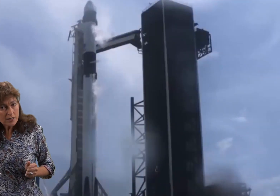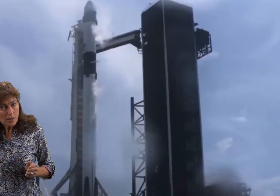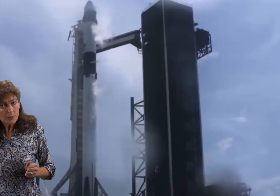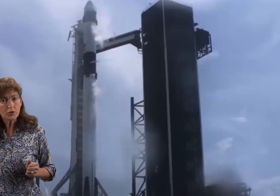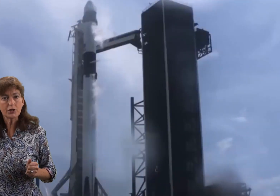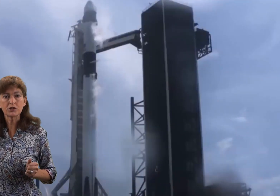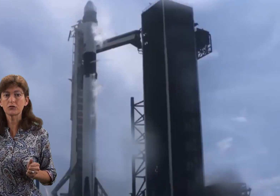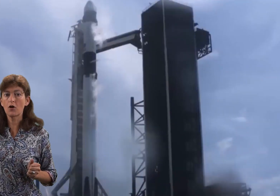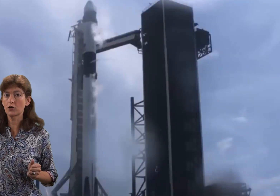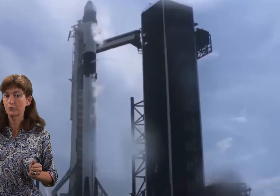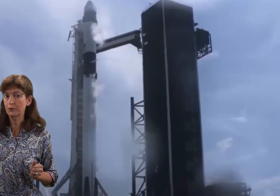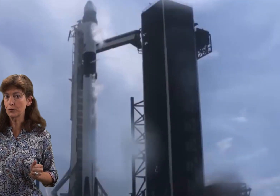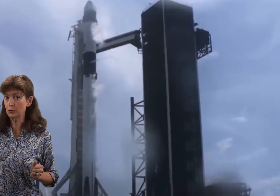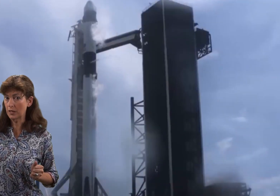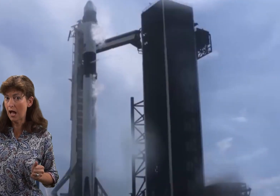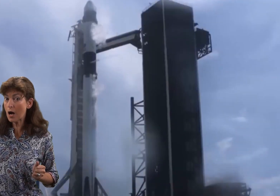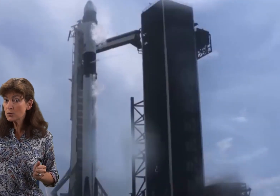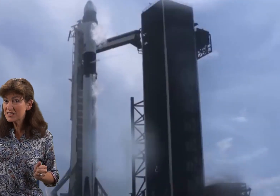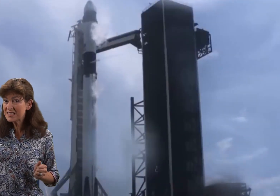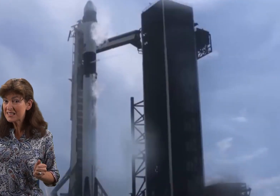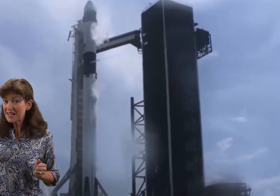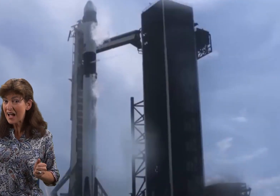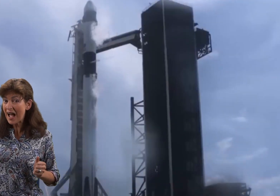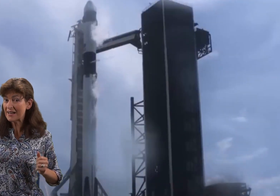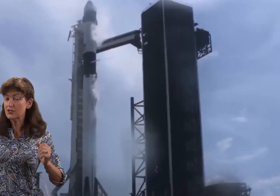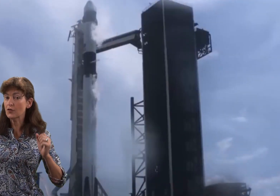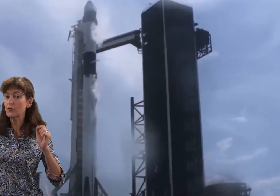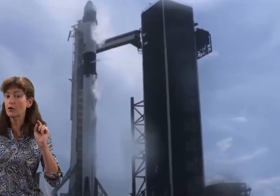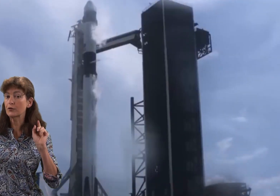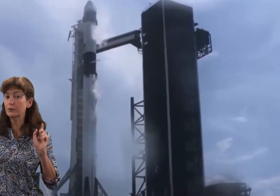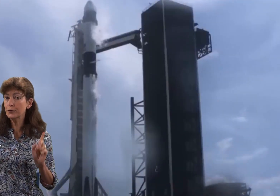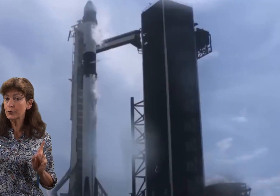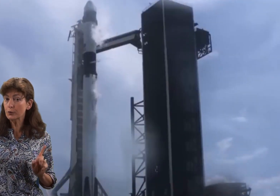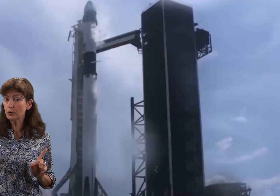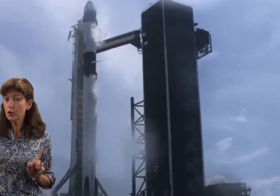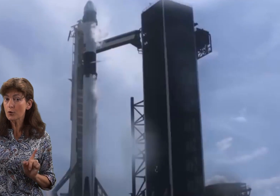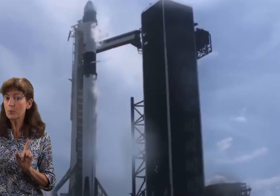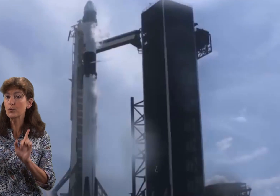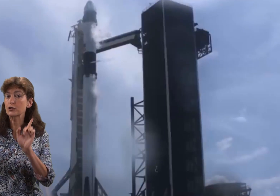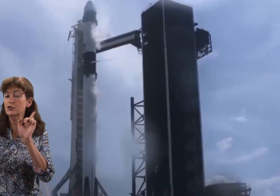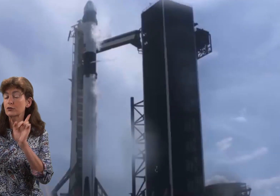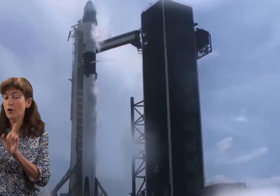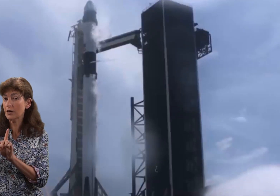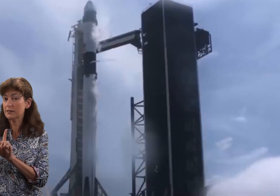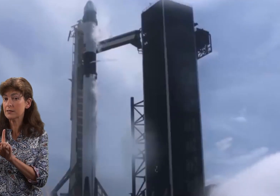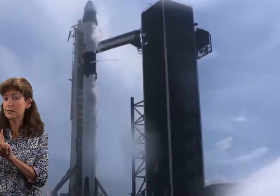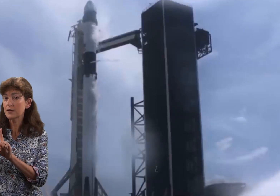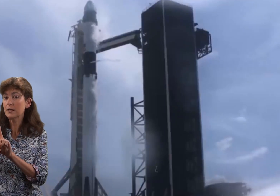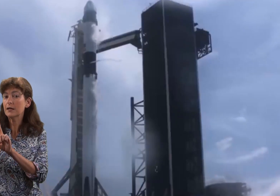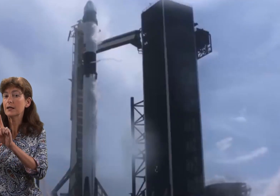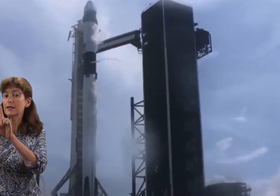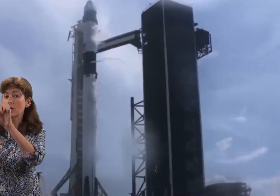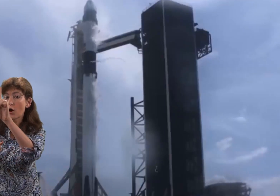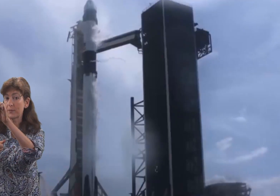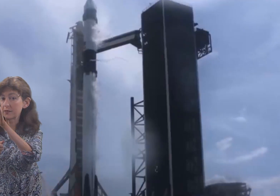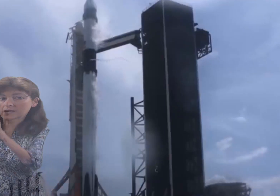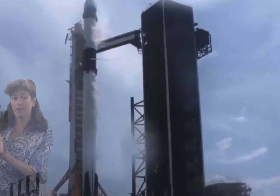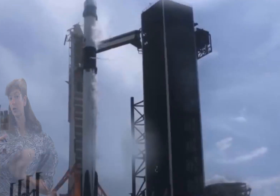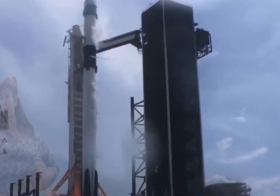pushes the rocket fuel out and so the rocket fuel pushes the rocket in the opposite direction.